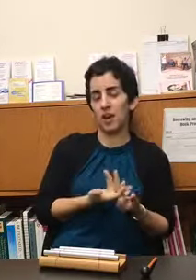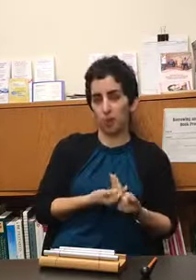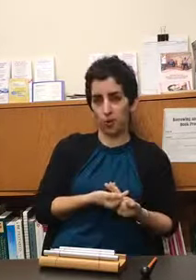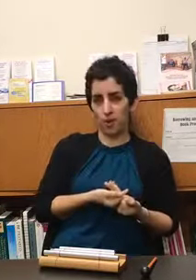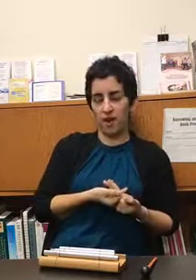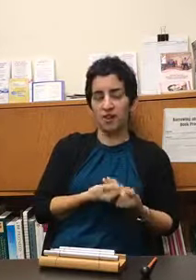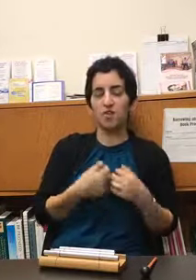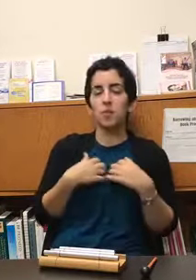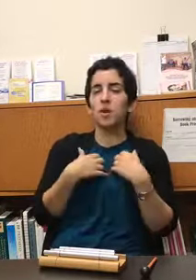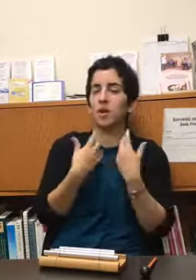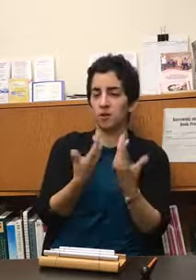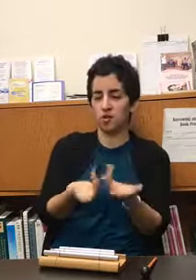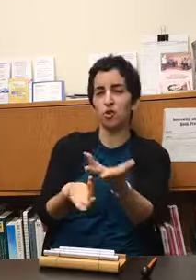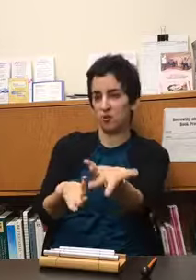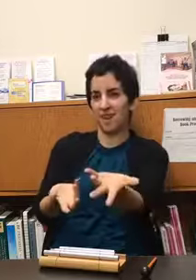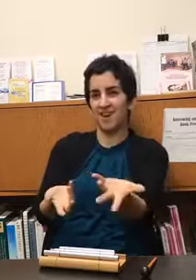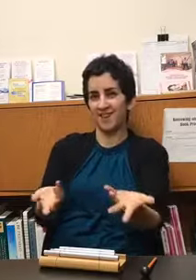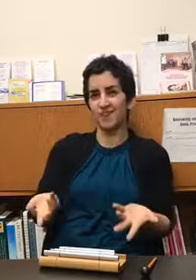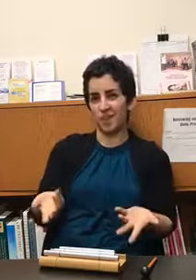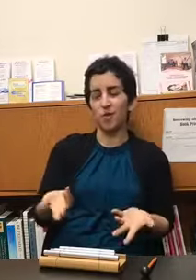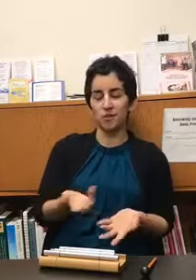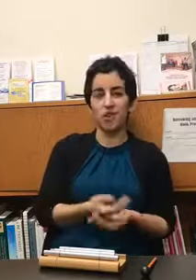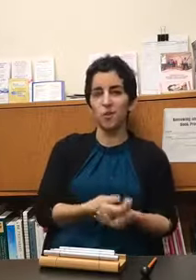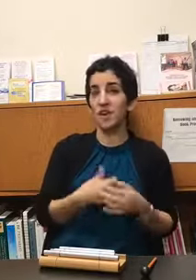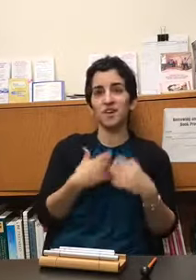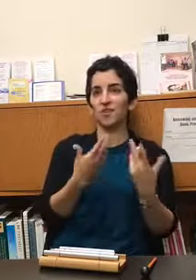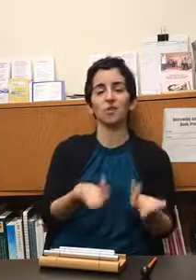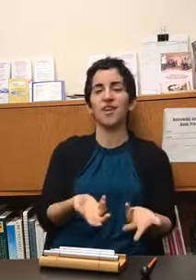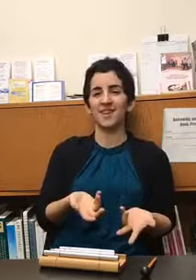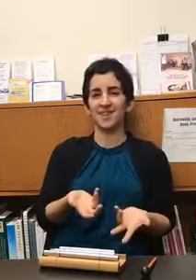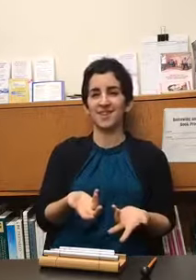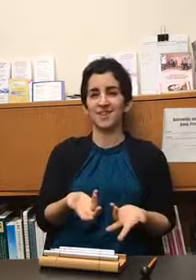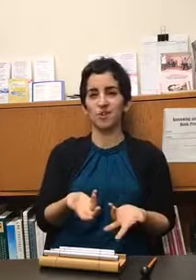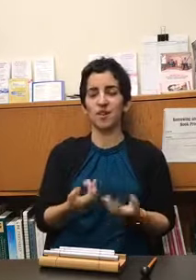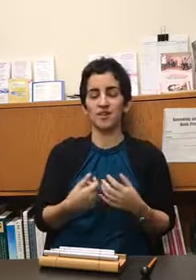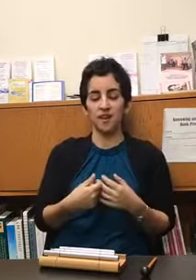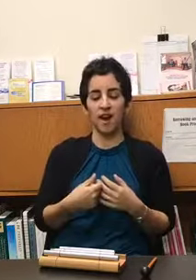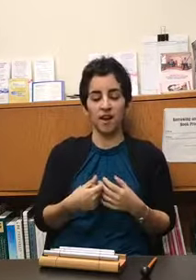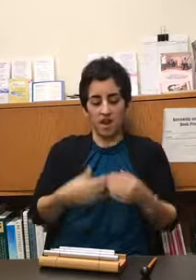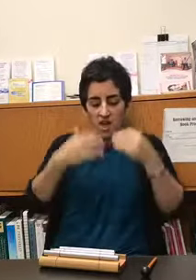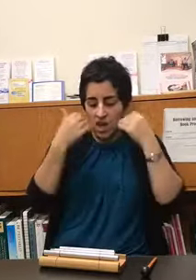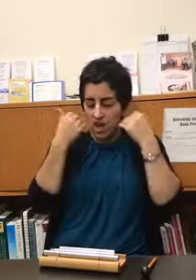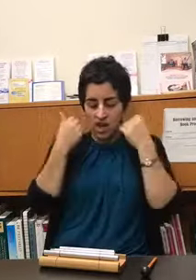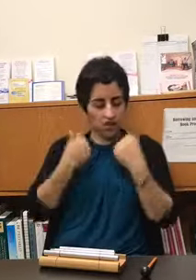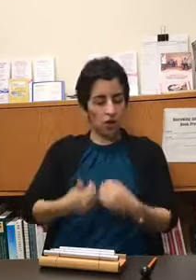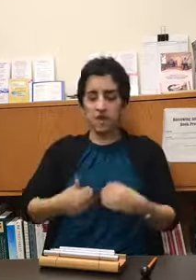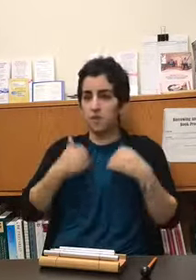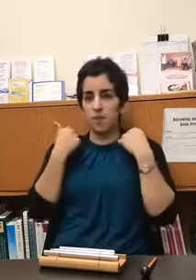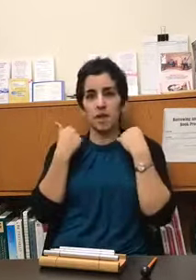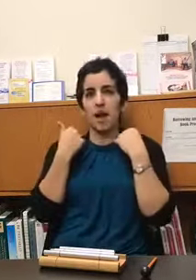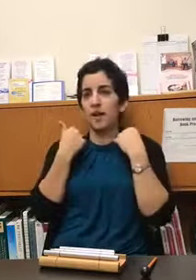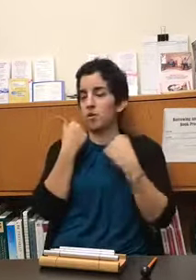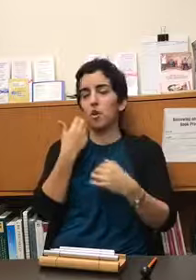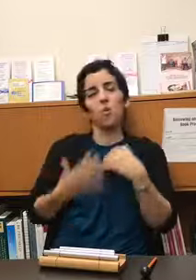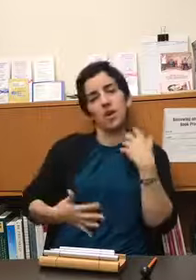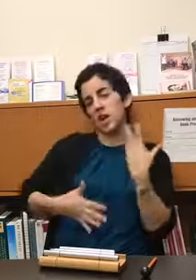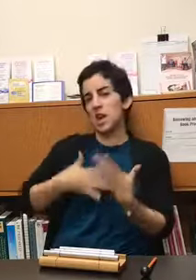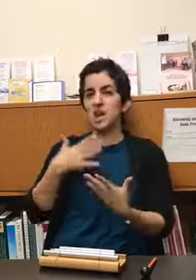and so then we can externalize like you're saying we can externalize this so it's not it's all in me i don't know what it is